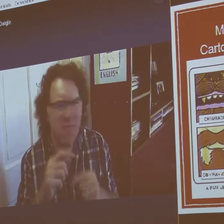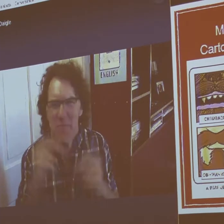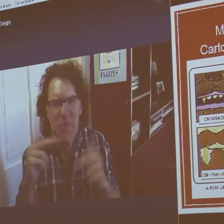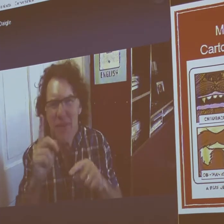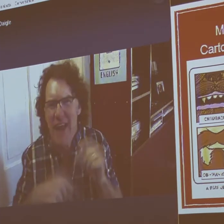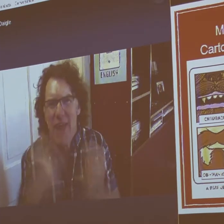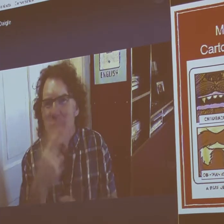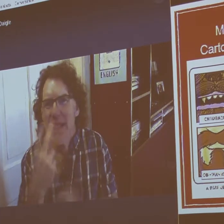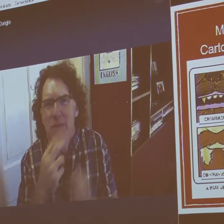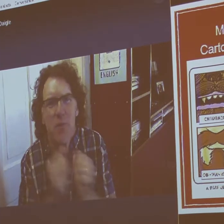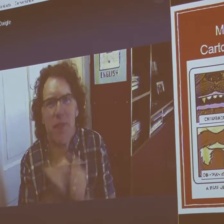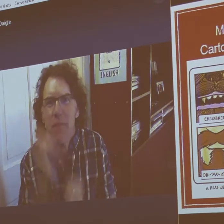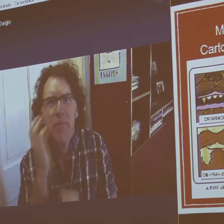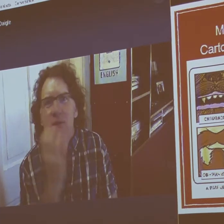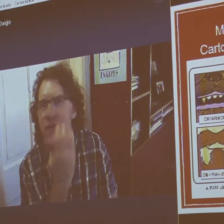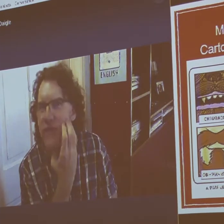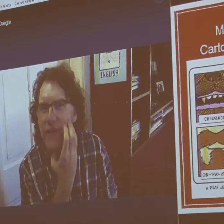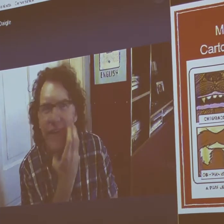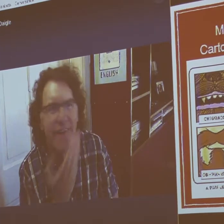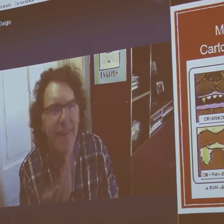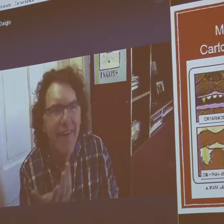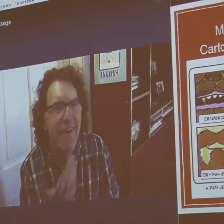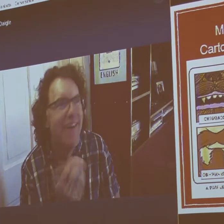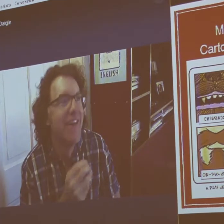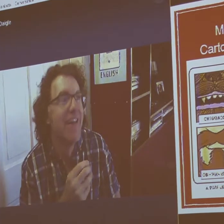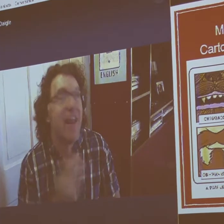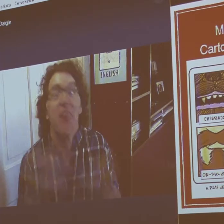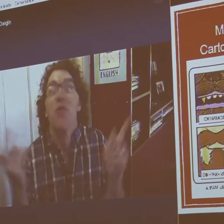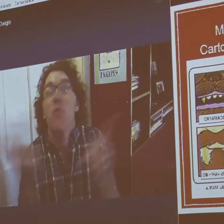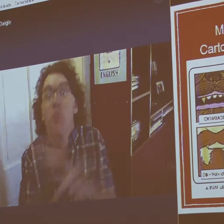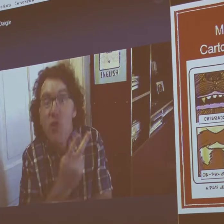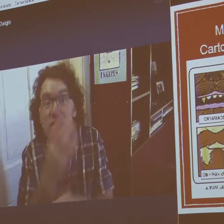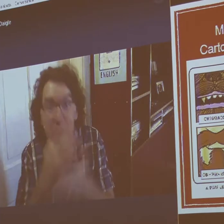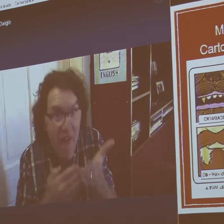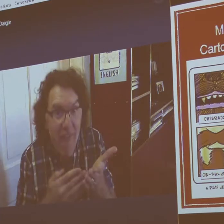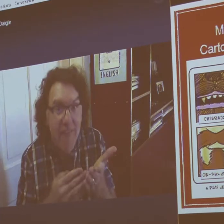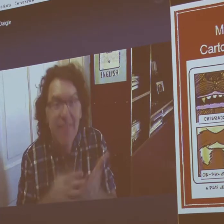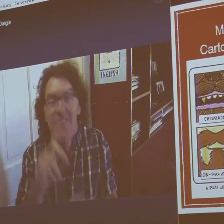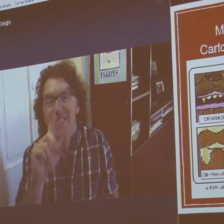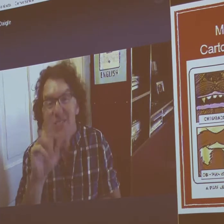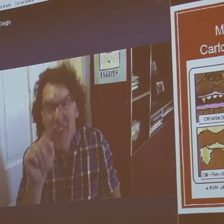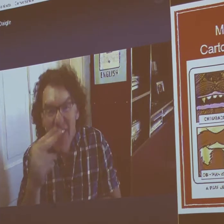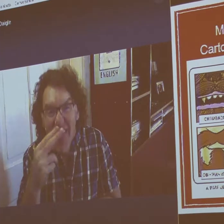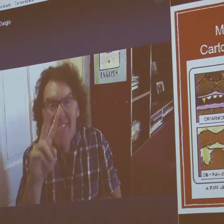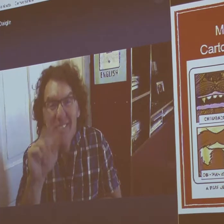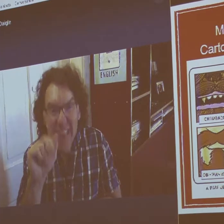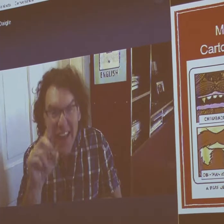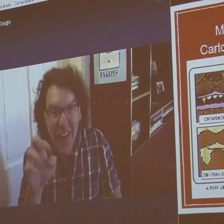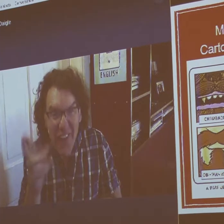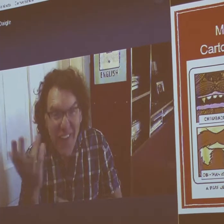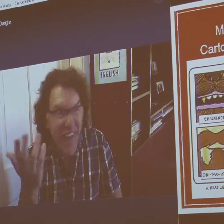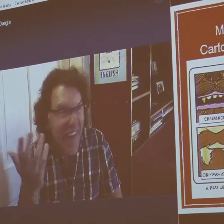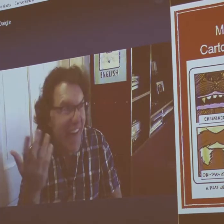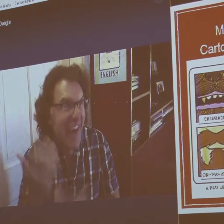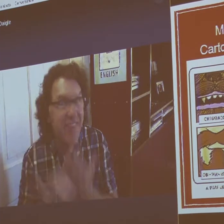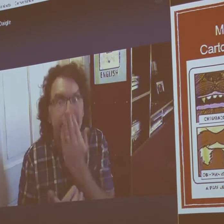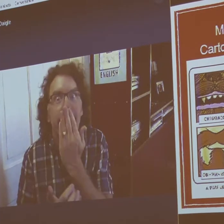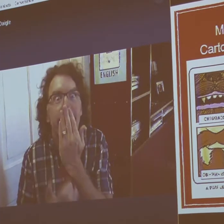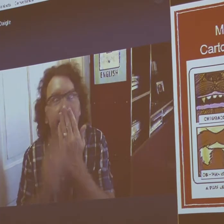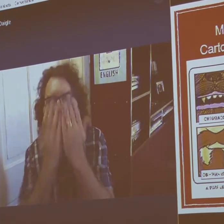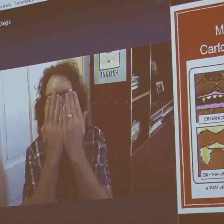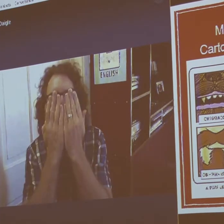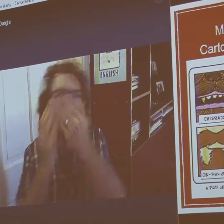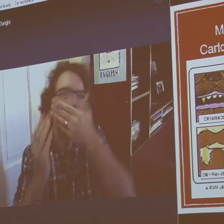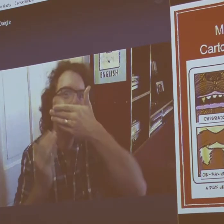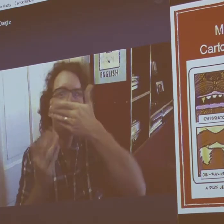bearded Obi-Wan Kenobi. We know that it's hard for deaf people to read lips on someone who has a lot of facial hair. But the worst